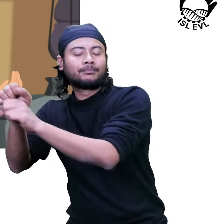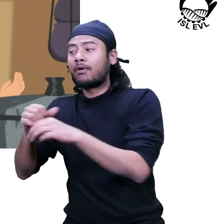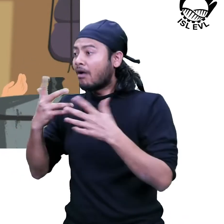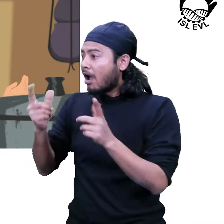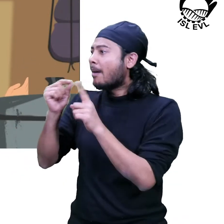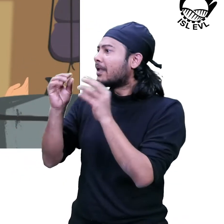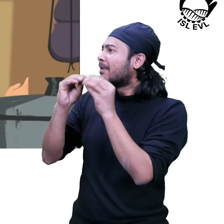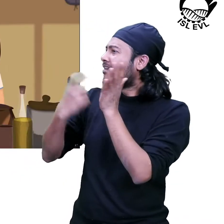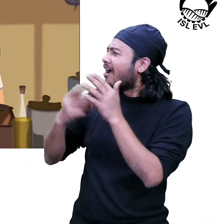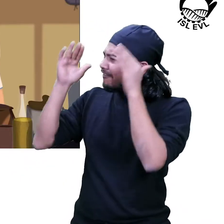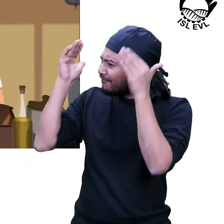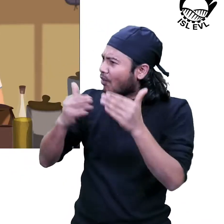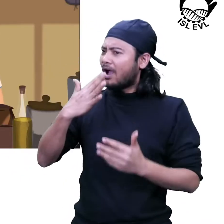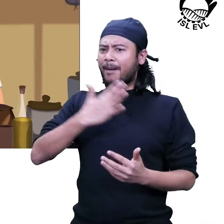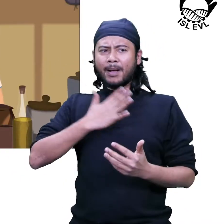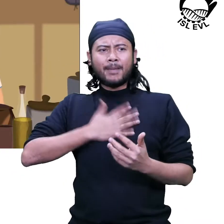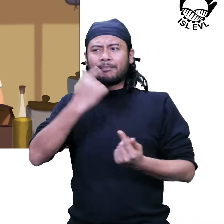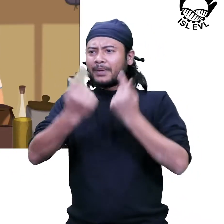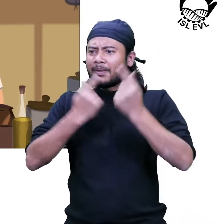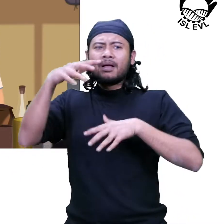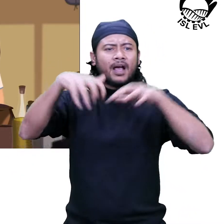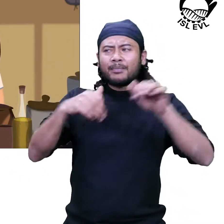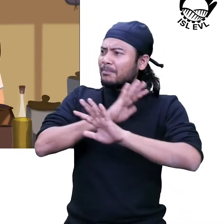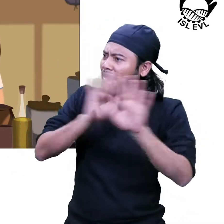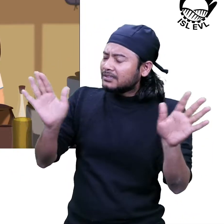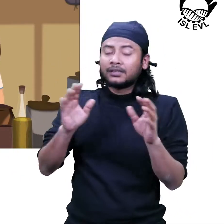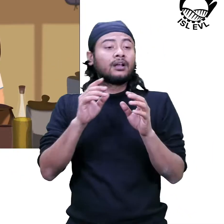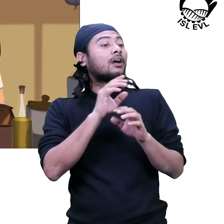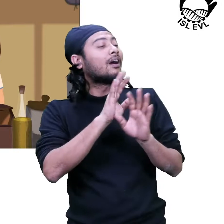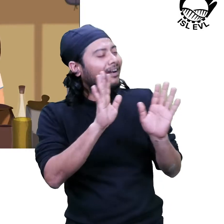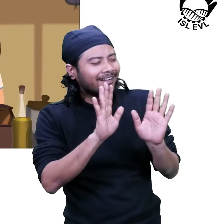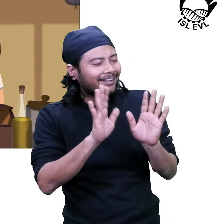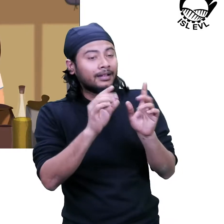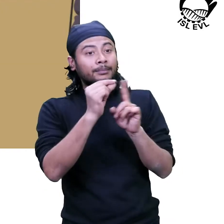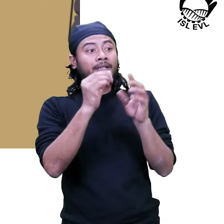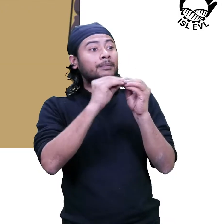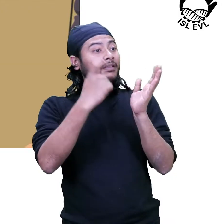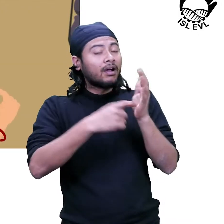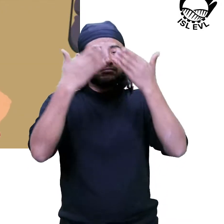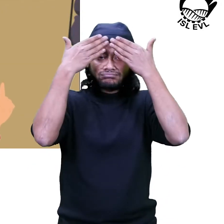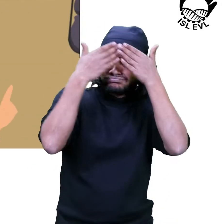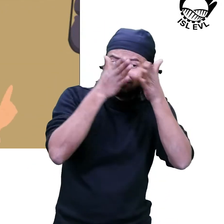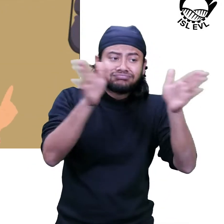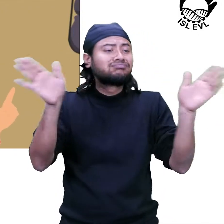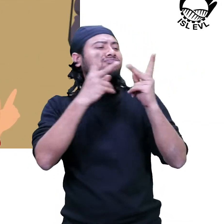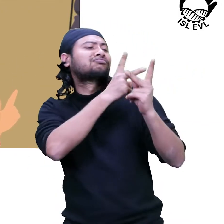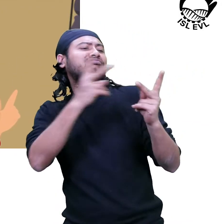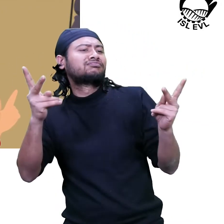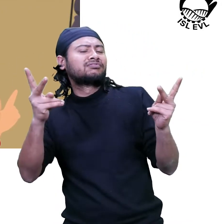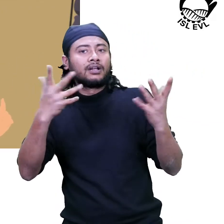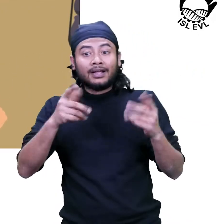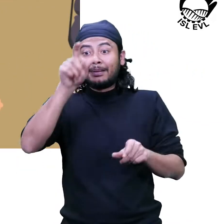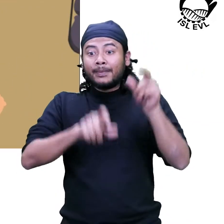on the biological resources? No, dear. PBR focuses on many other things. Local